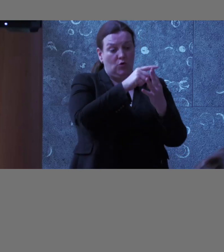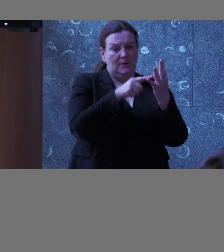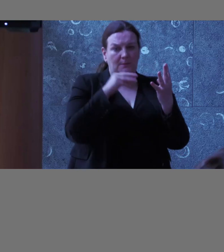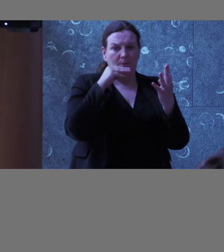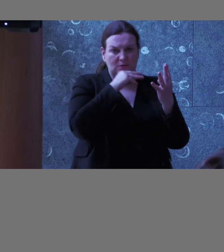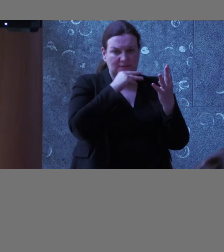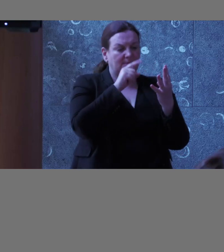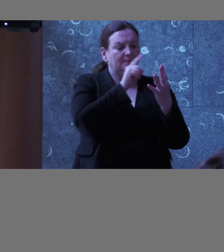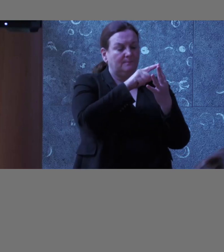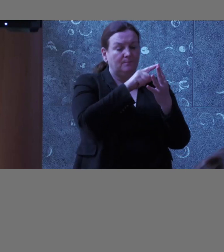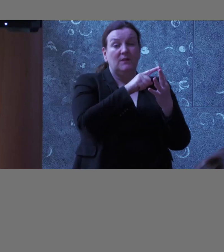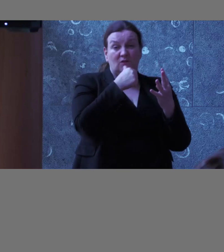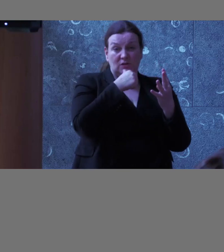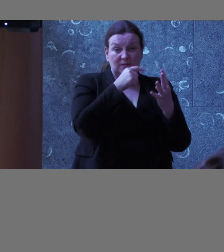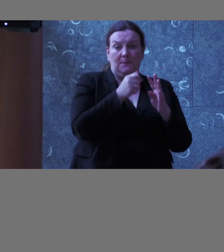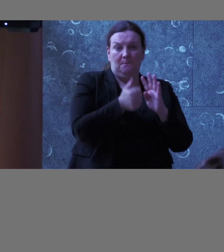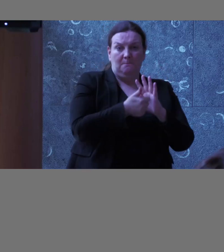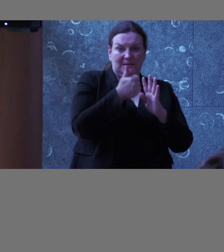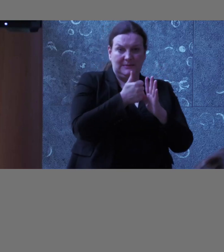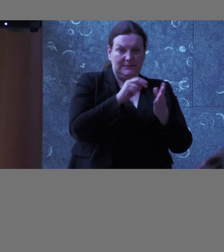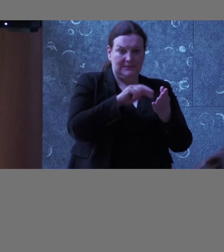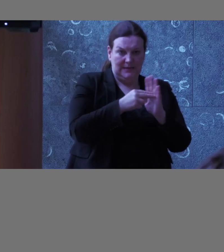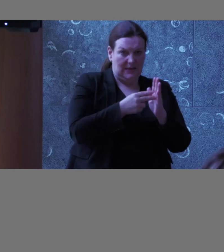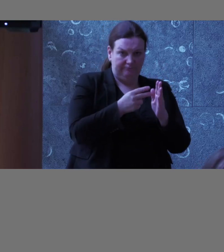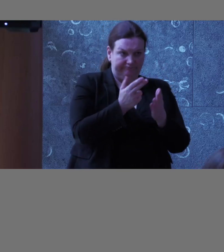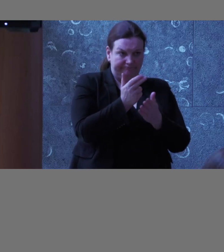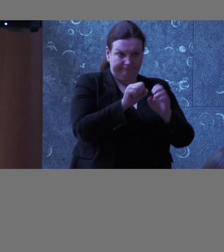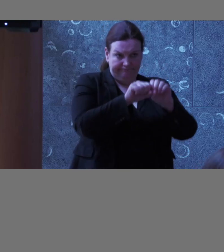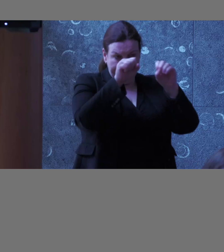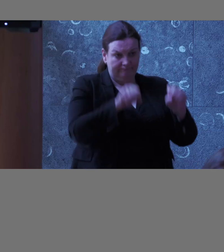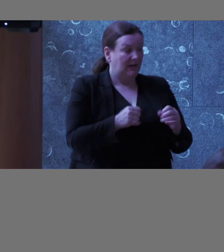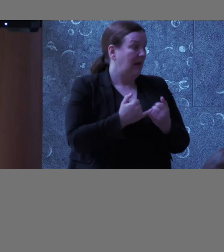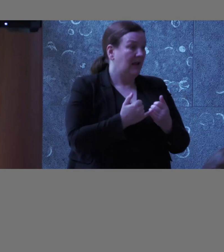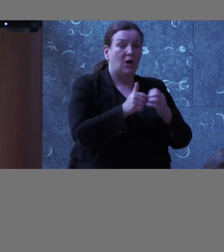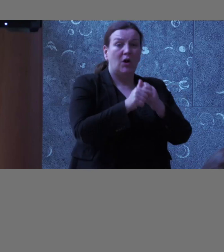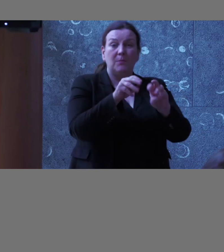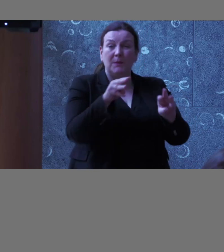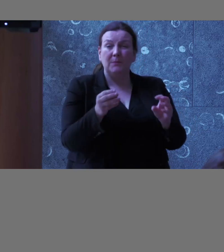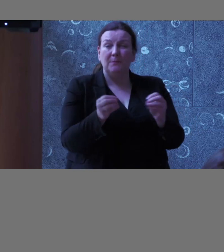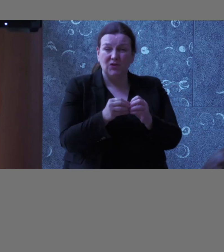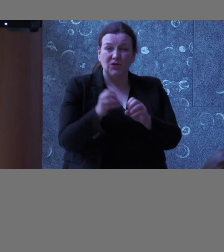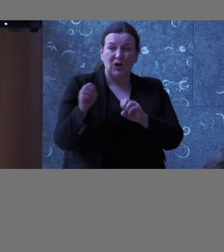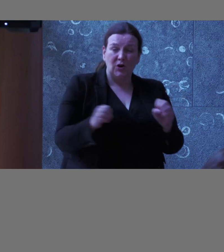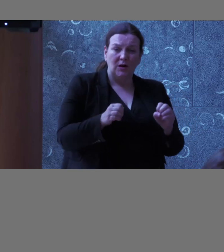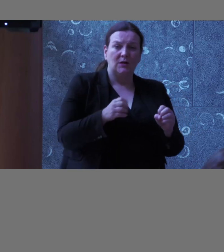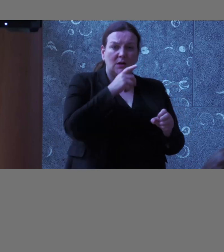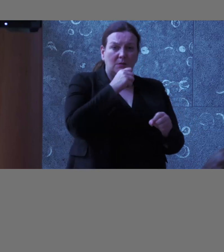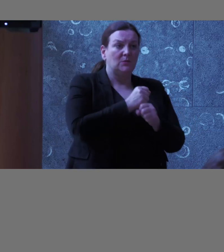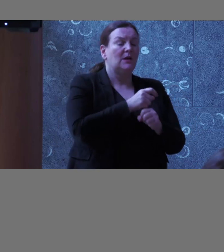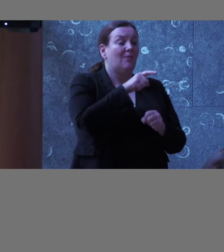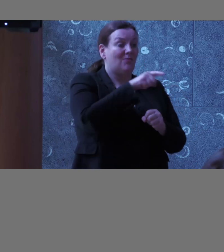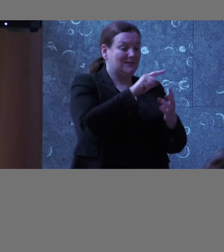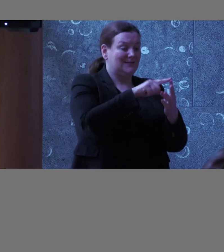and the first one would be that we built a design system, so again, like John and IFA were covering there earlier, it's those reusable components,